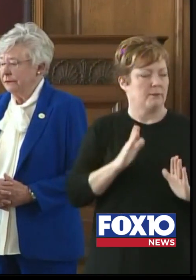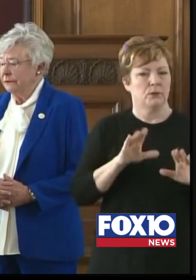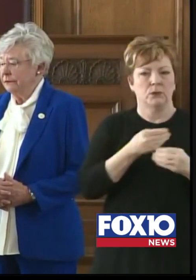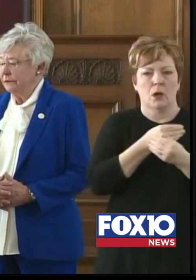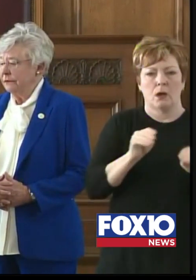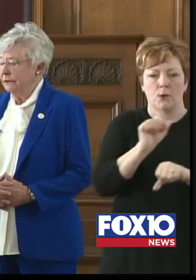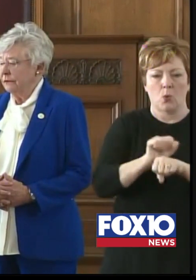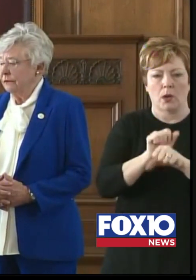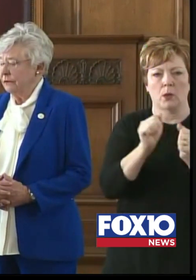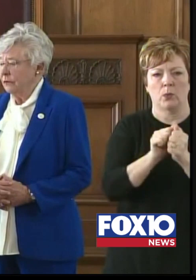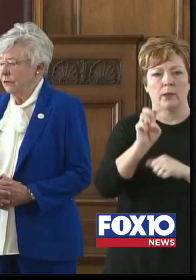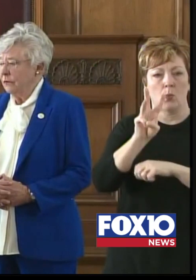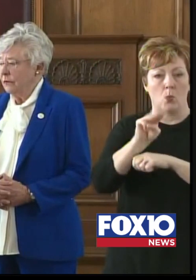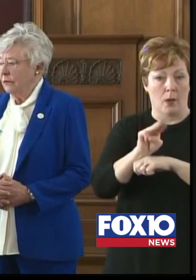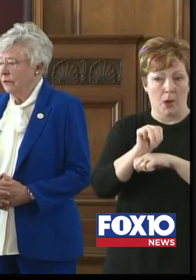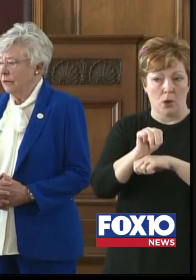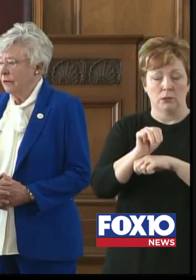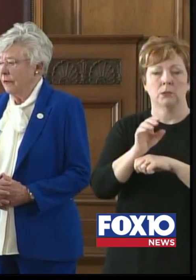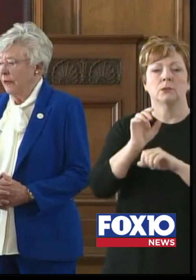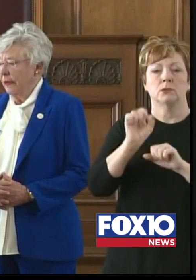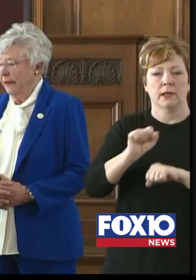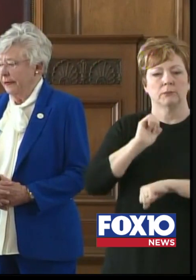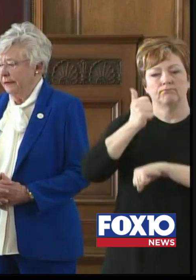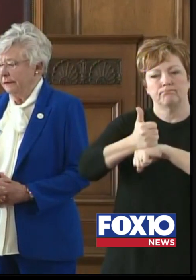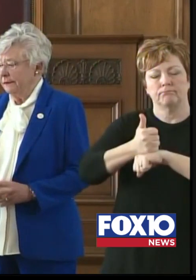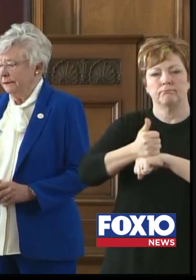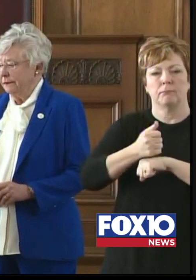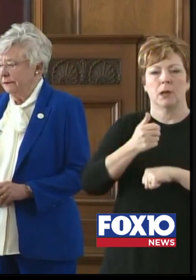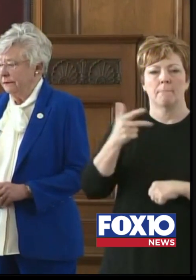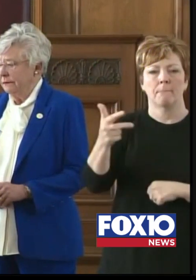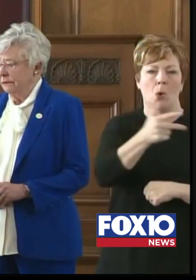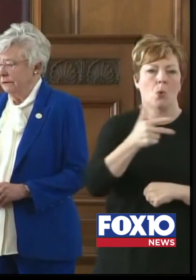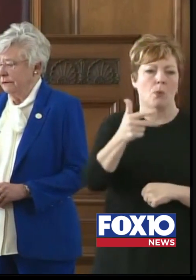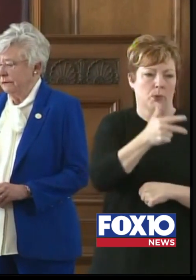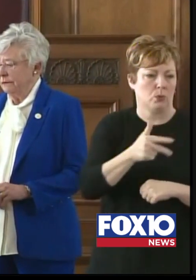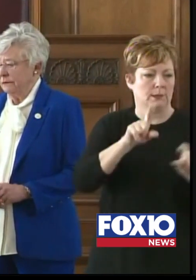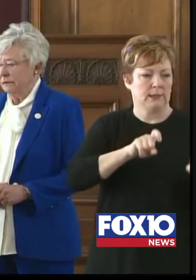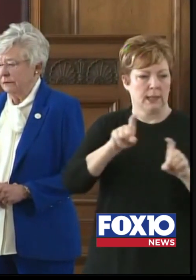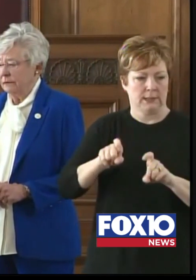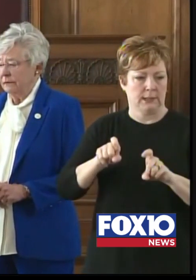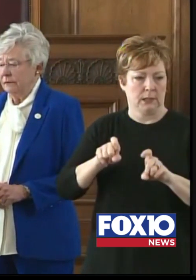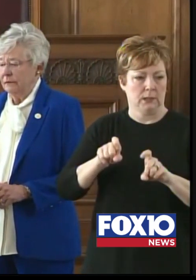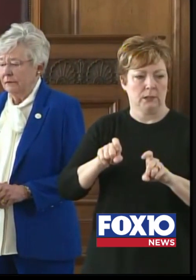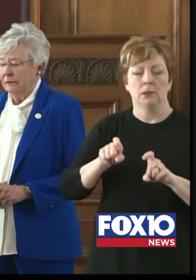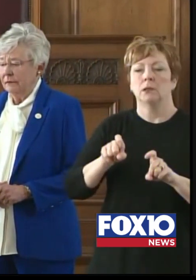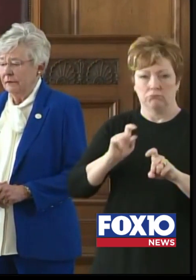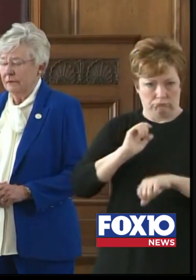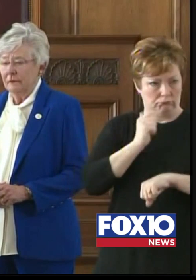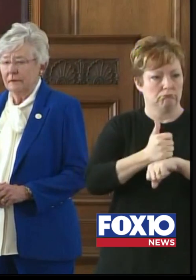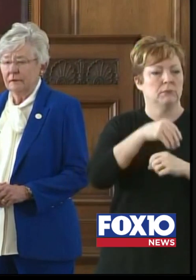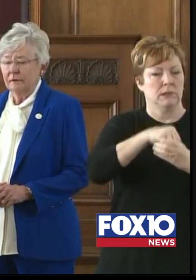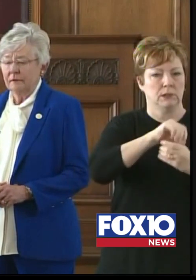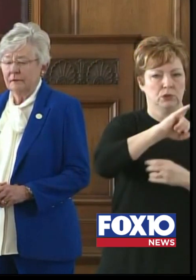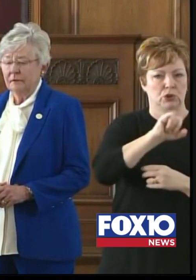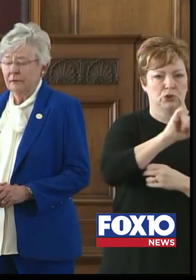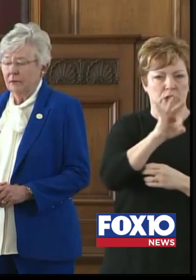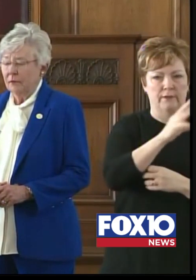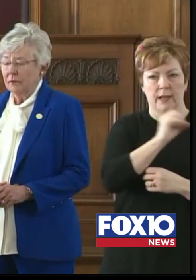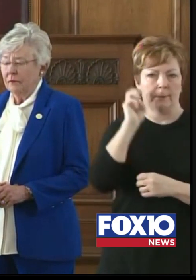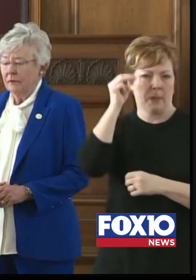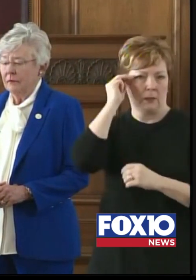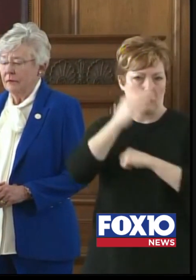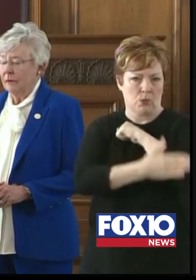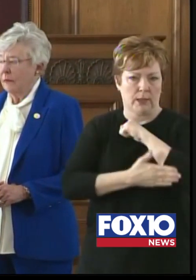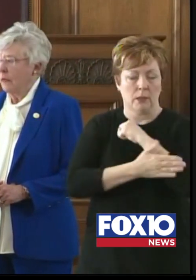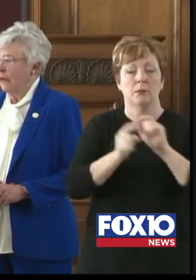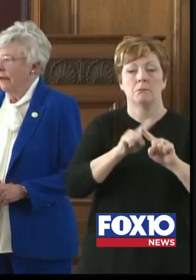working with Walmart, as you know, to do some mobile testing sites, and they've been doing that in Jefferson and Montgomery counties, but are also going